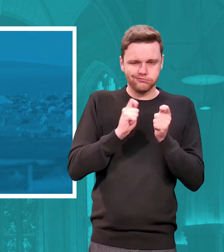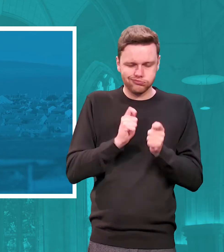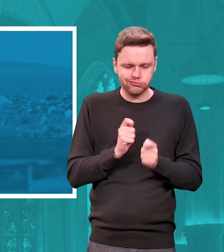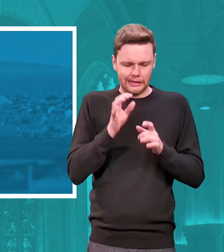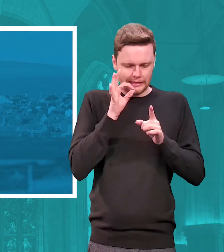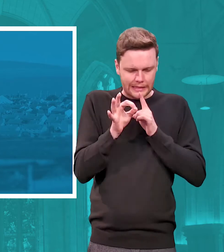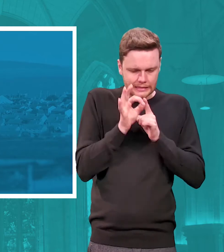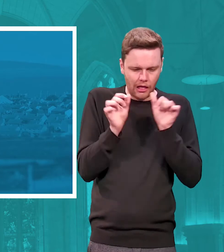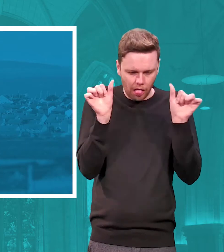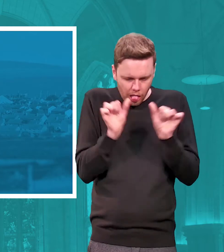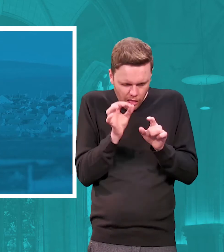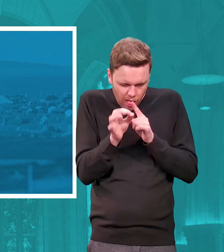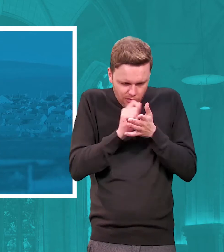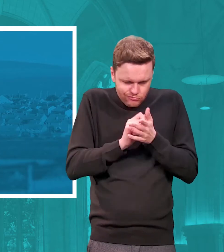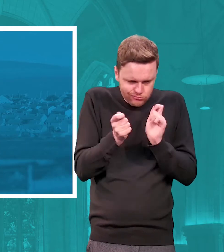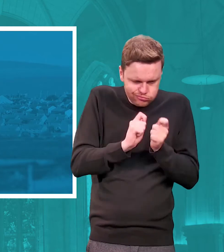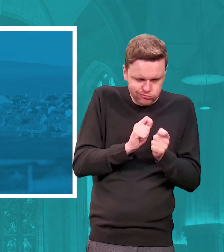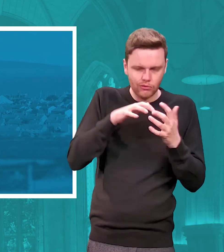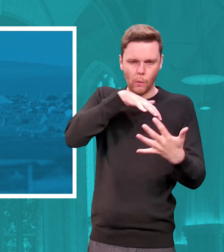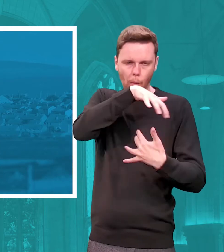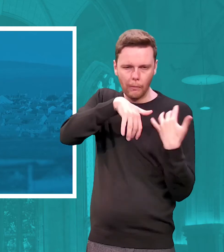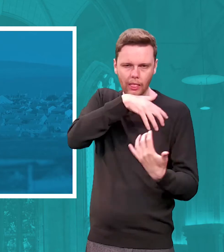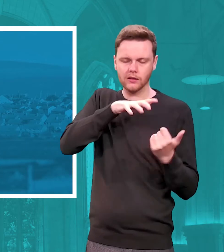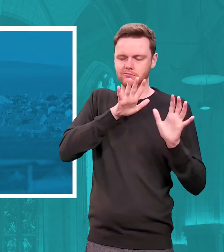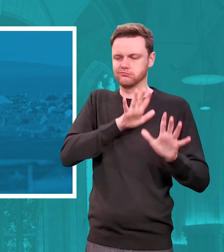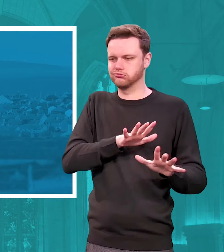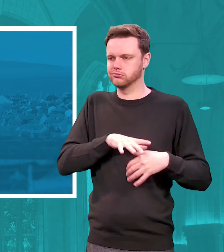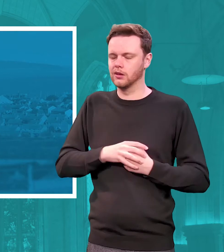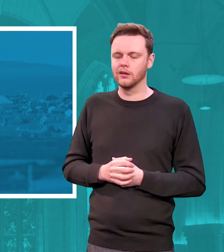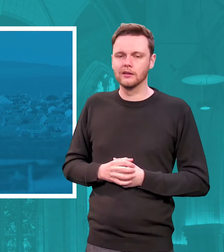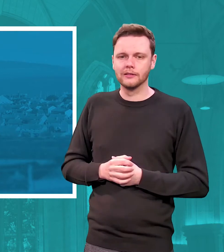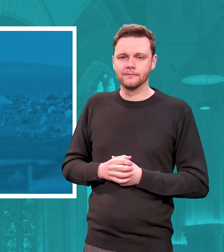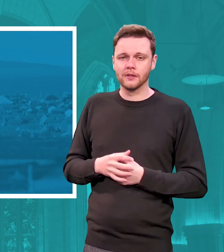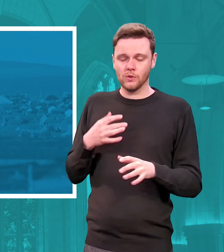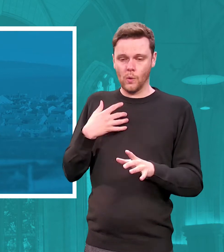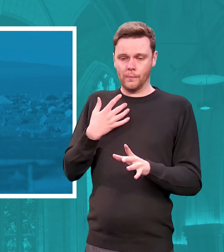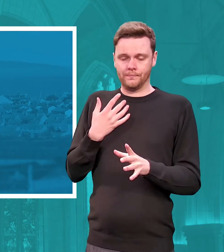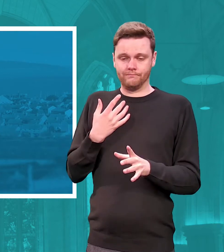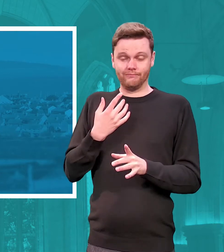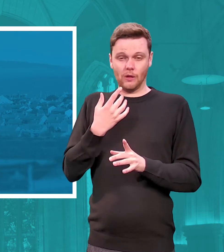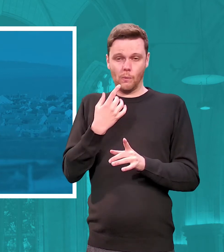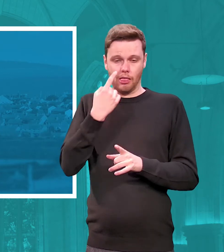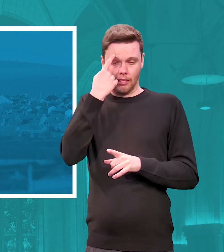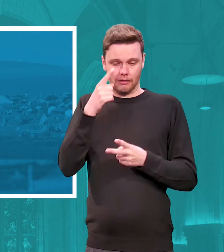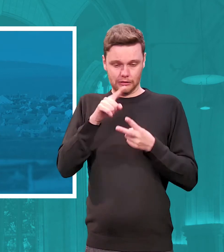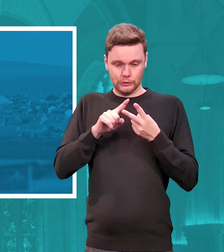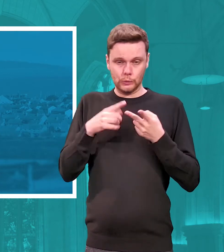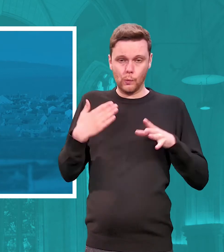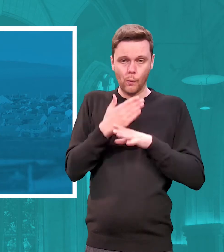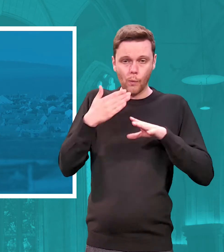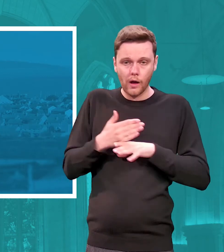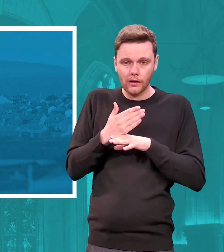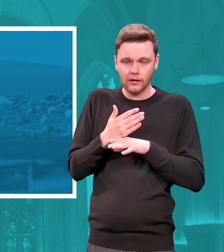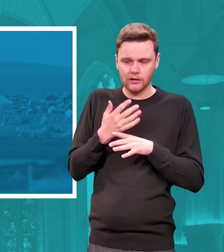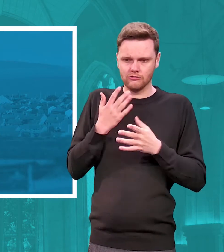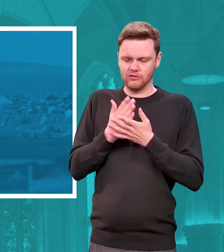minutiae the complexity and so it would appear that these two pieces of work are at complete